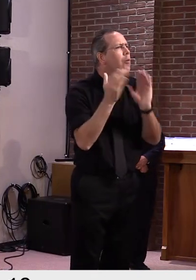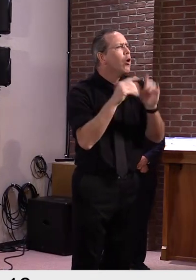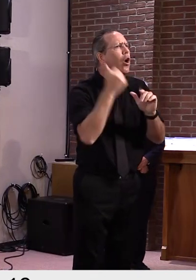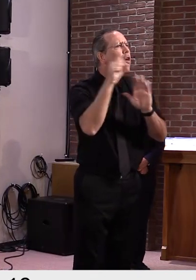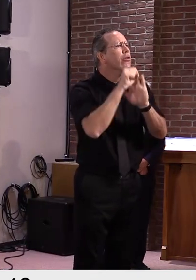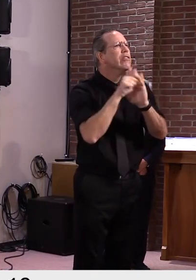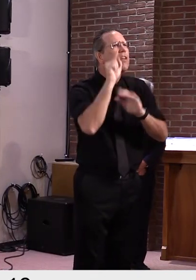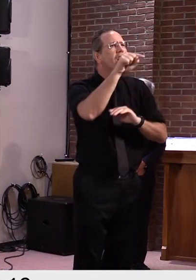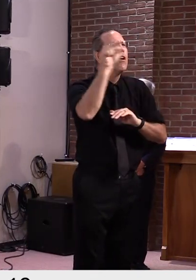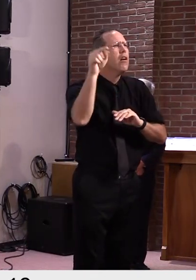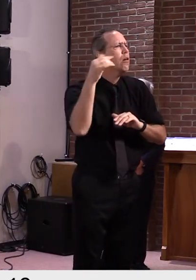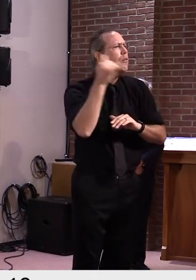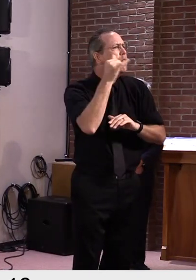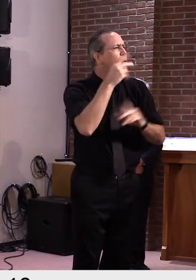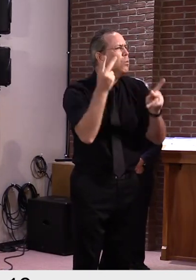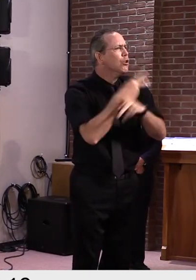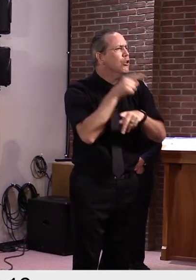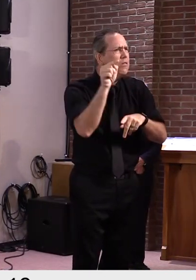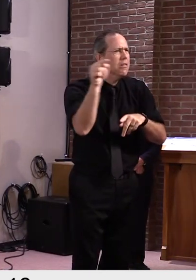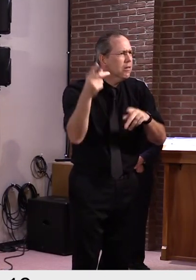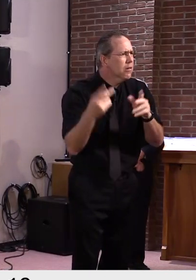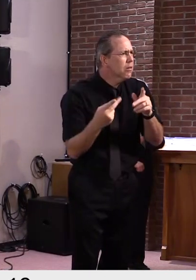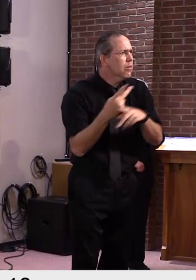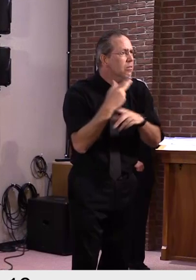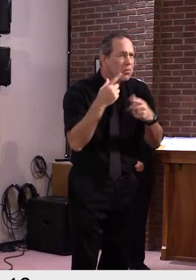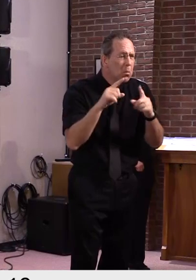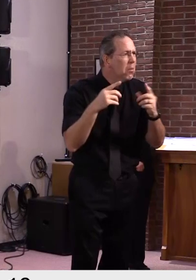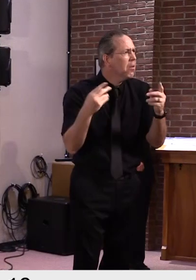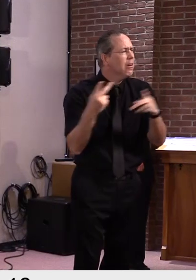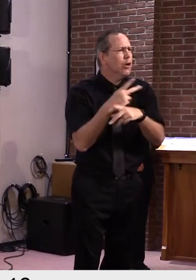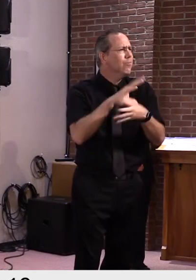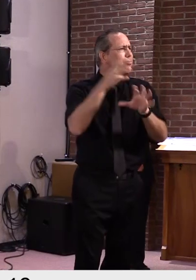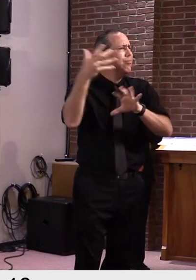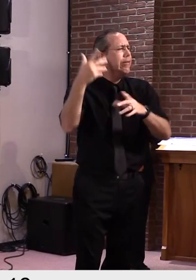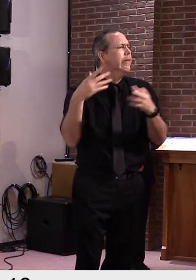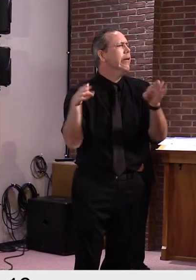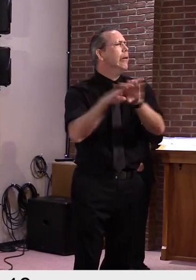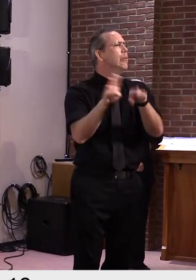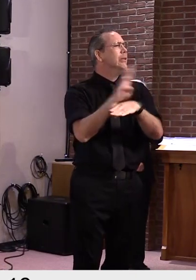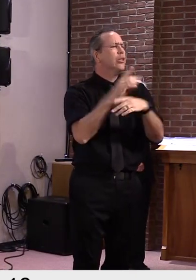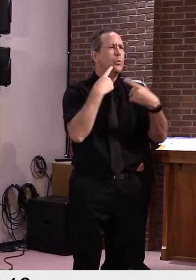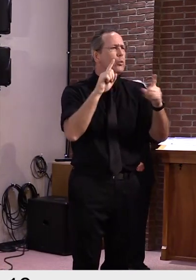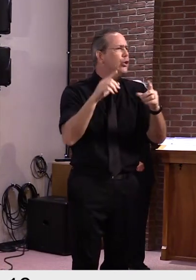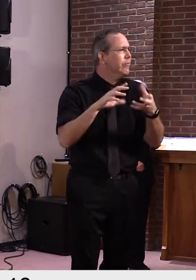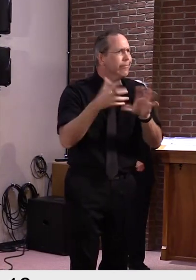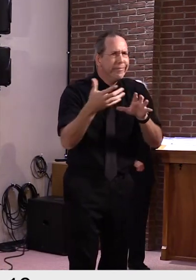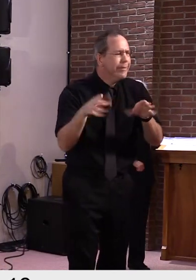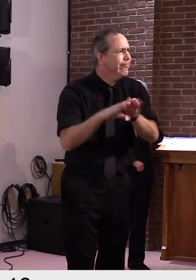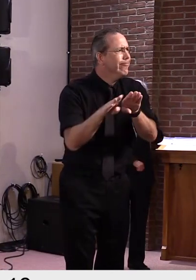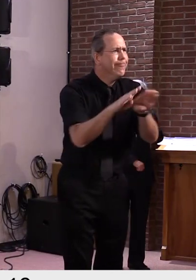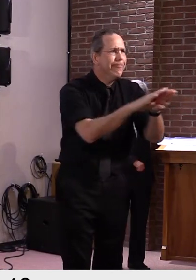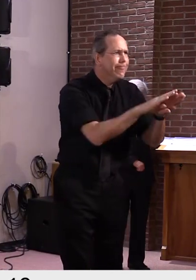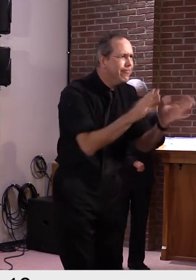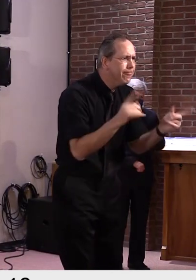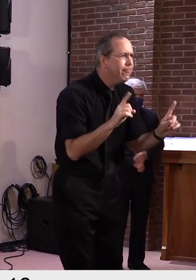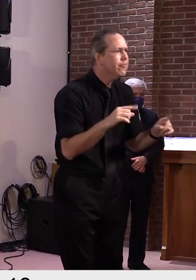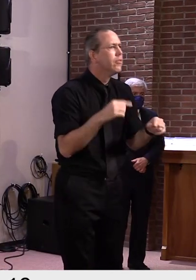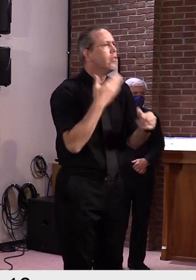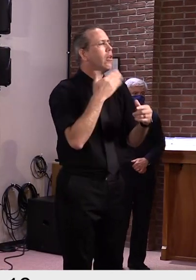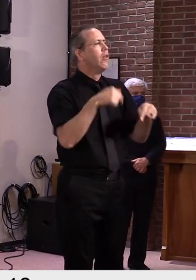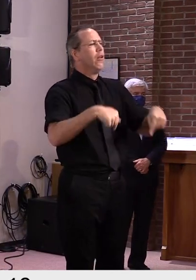have had to close down sectors they once reopened. But because we've been disciplined respectful